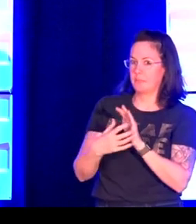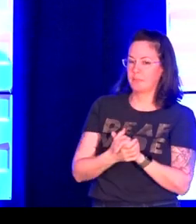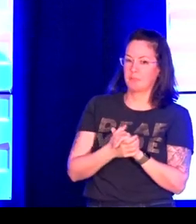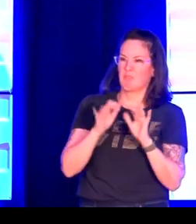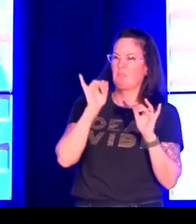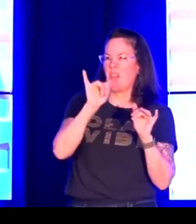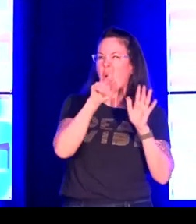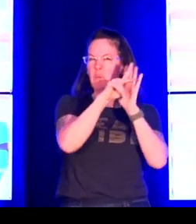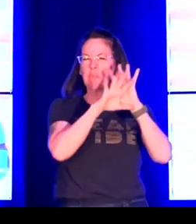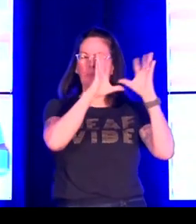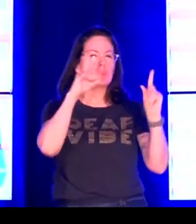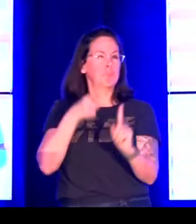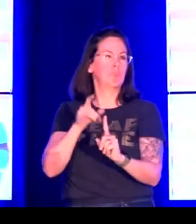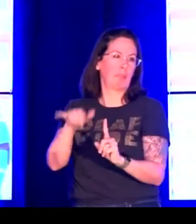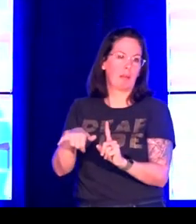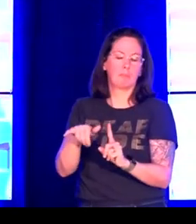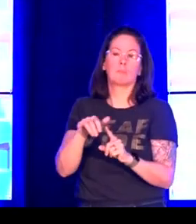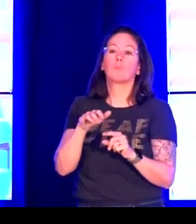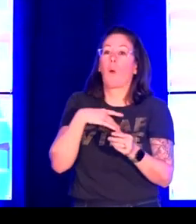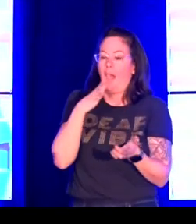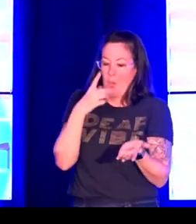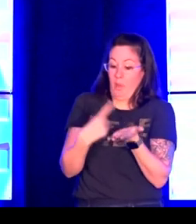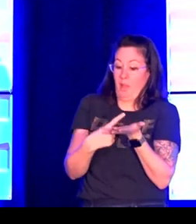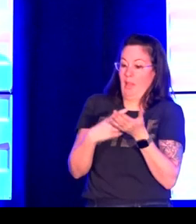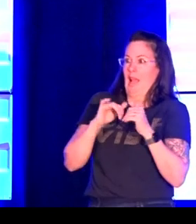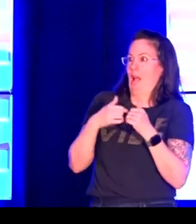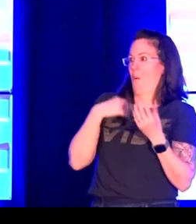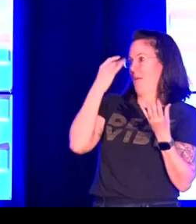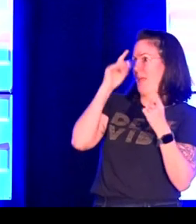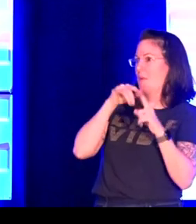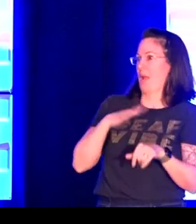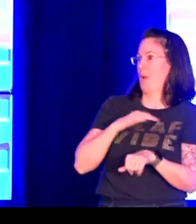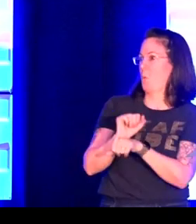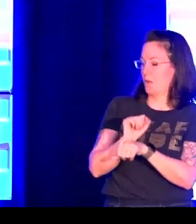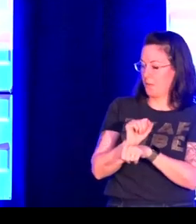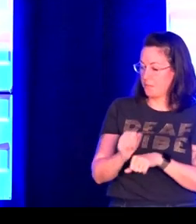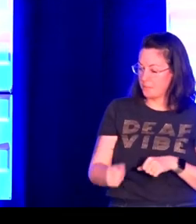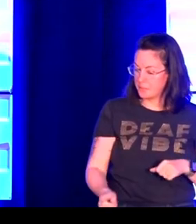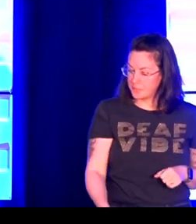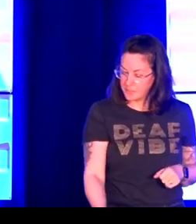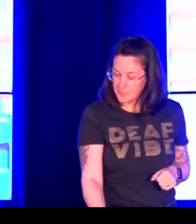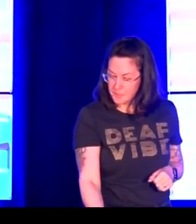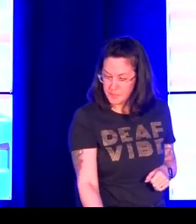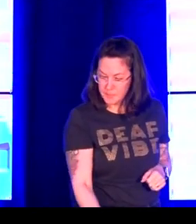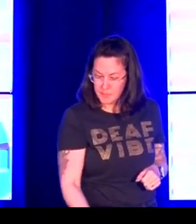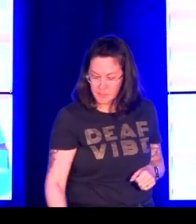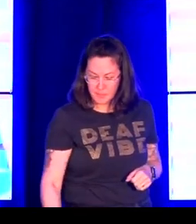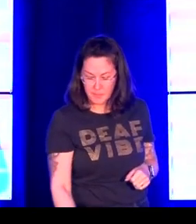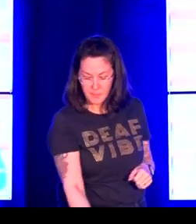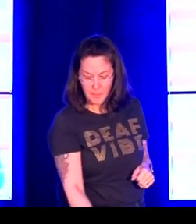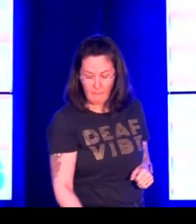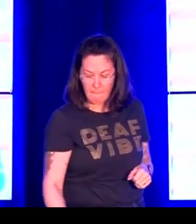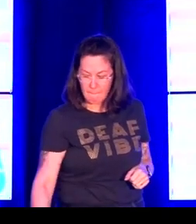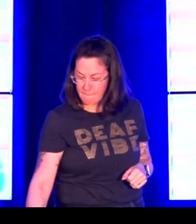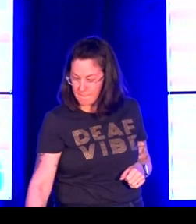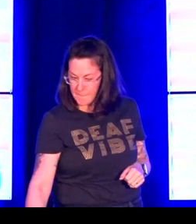main stakeholders and have the right to decide how their language is represented all of the guidelines sort of boil down to